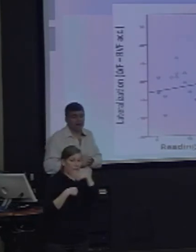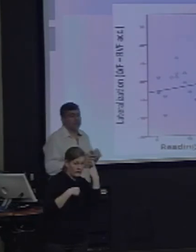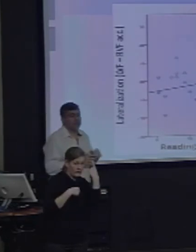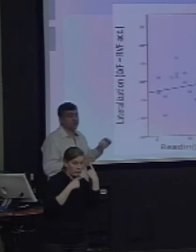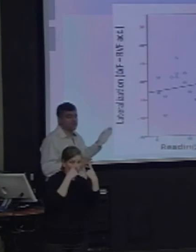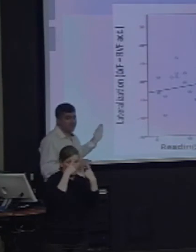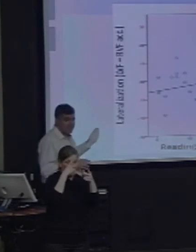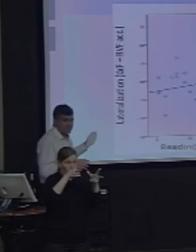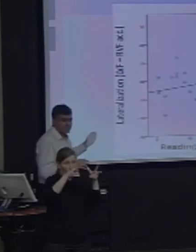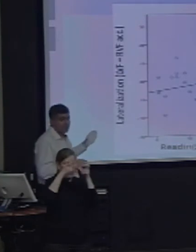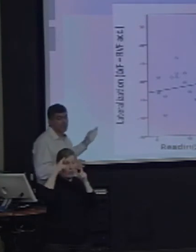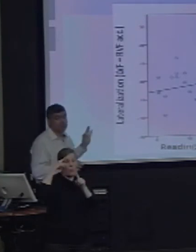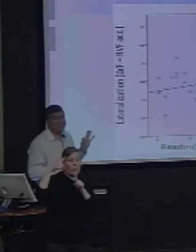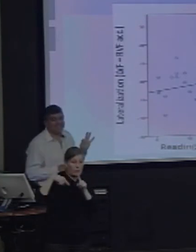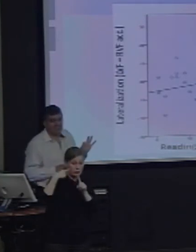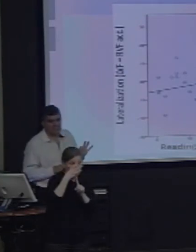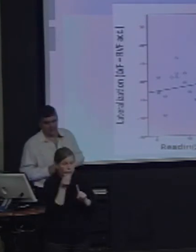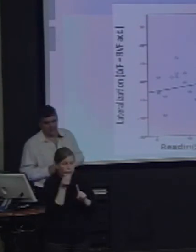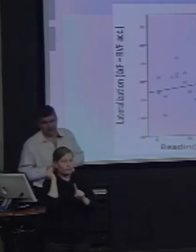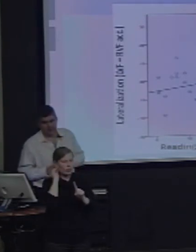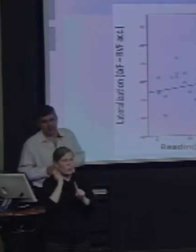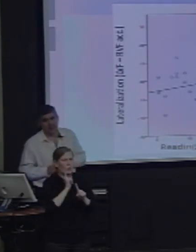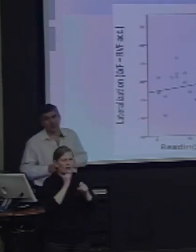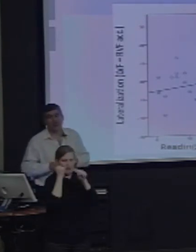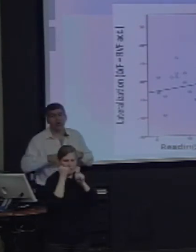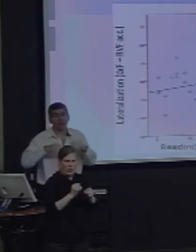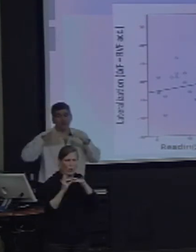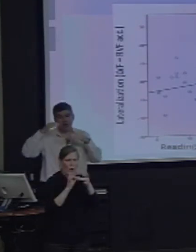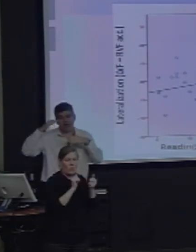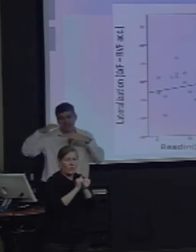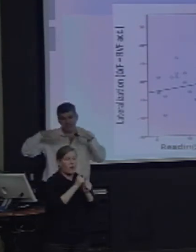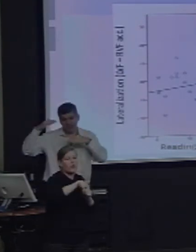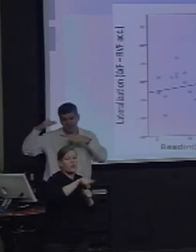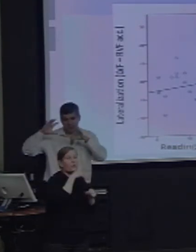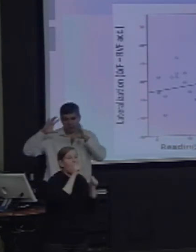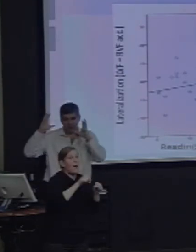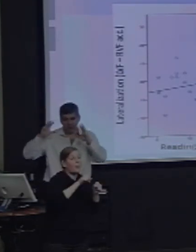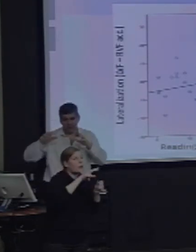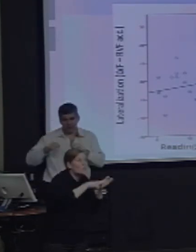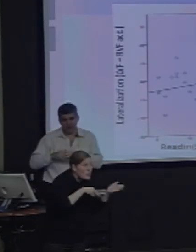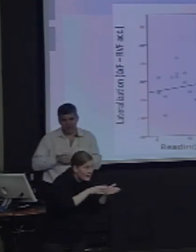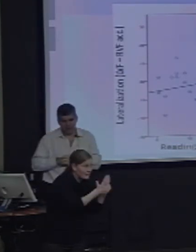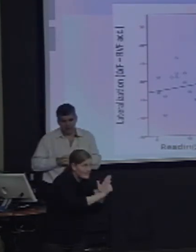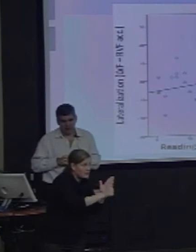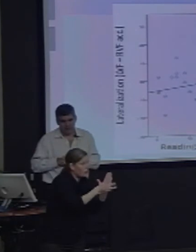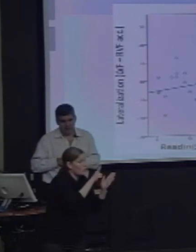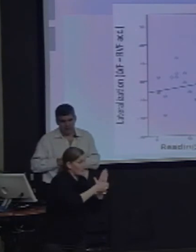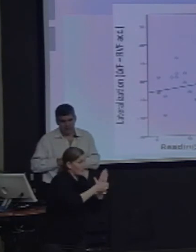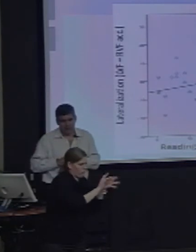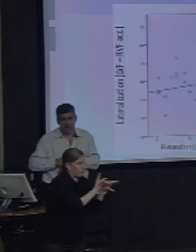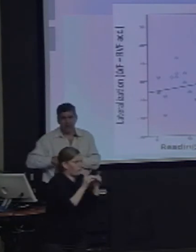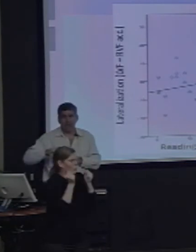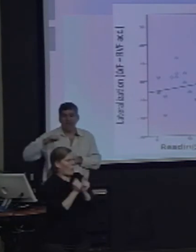turns out it's related to reading skill. So across the children, both groups together,